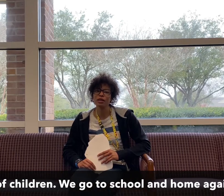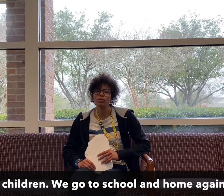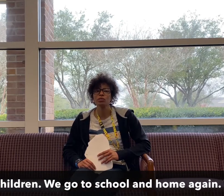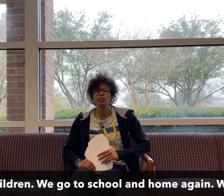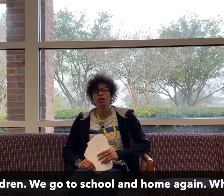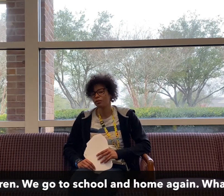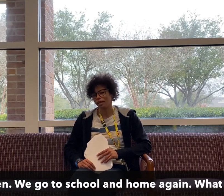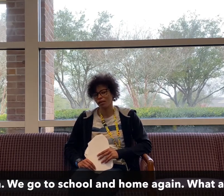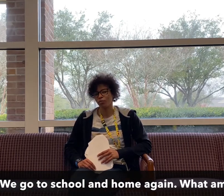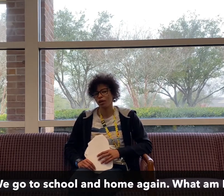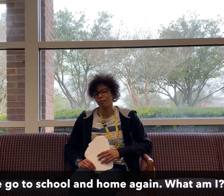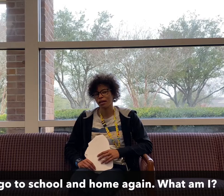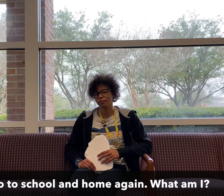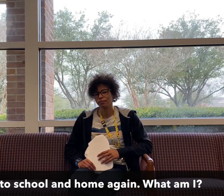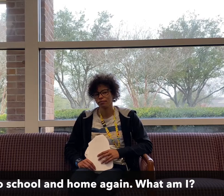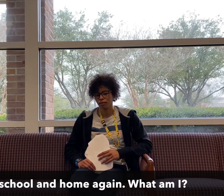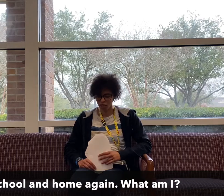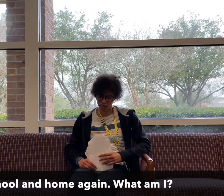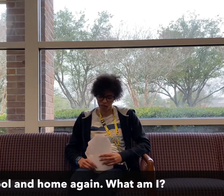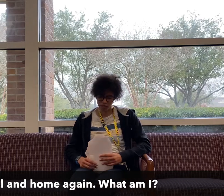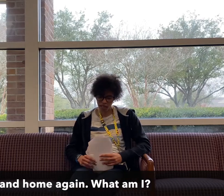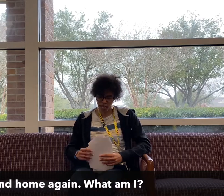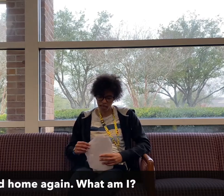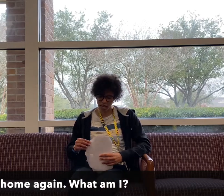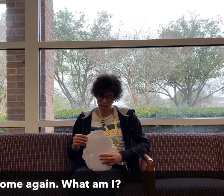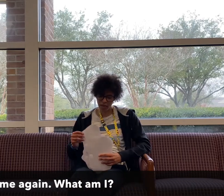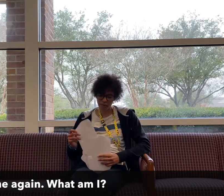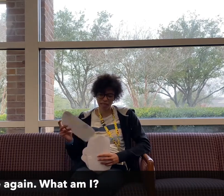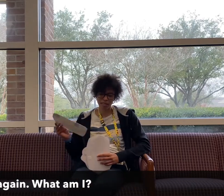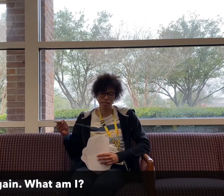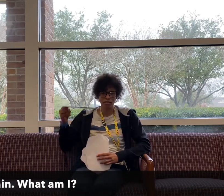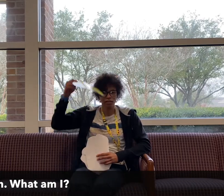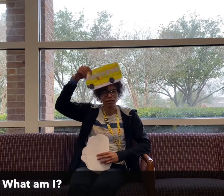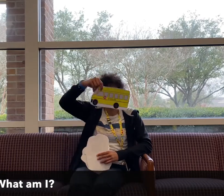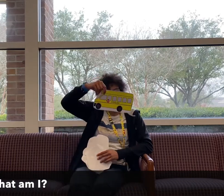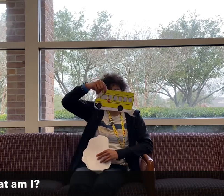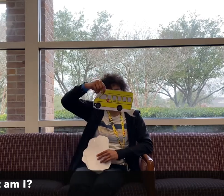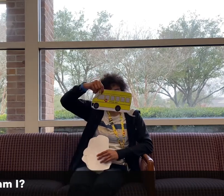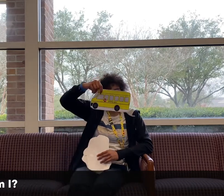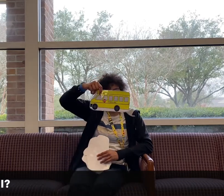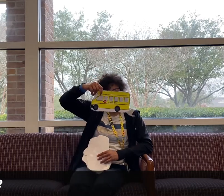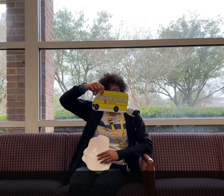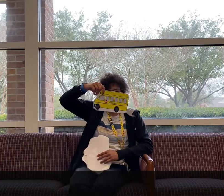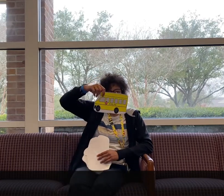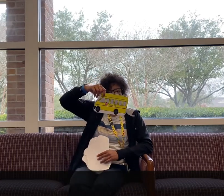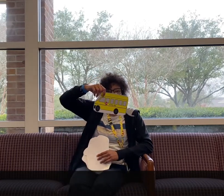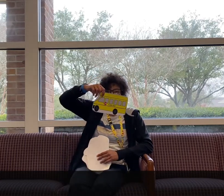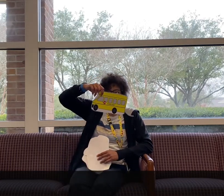go to school and home again. What am I? If you said a bus, a school bus, then you were right.